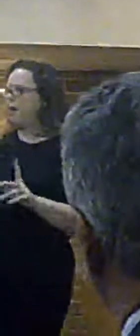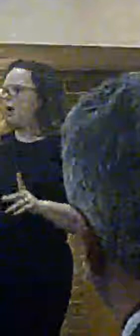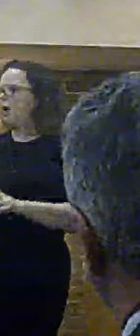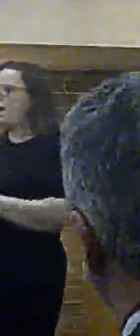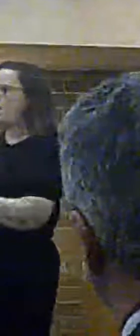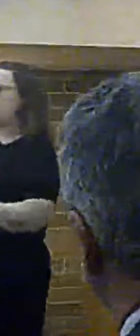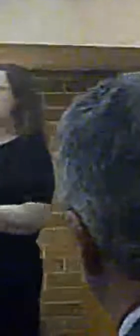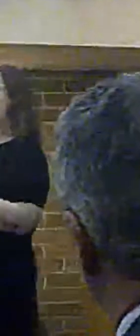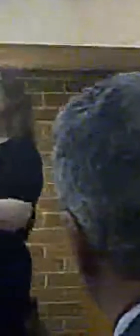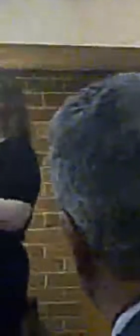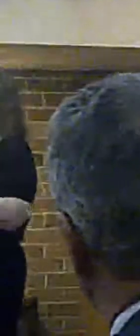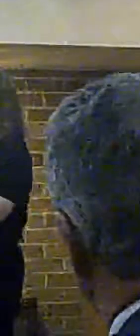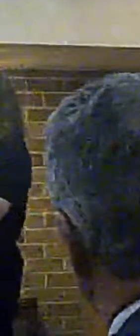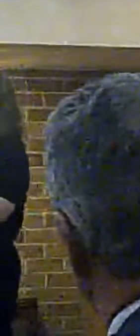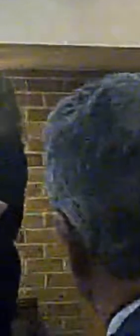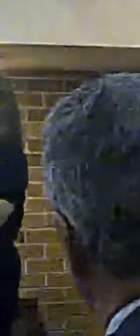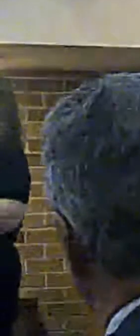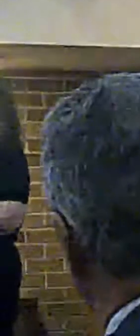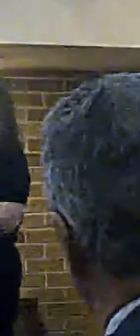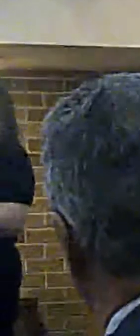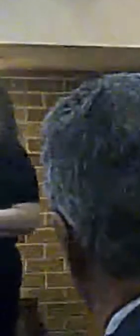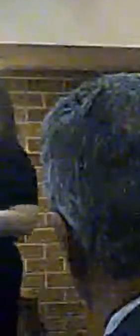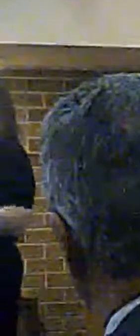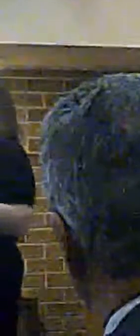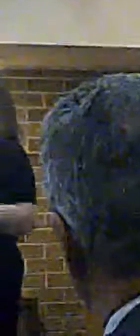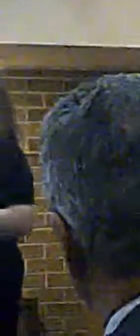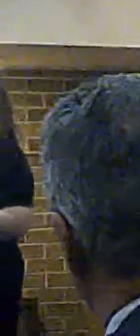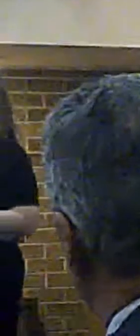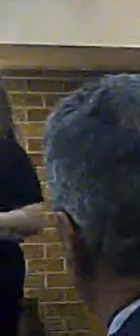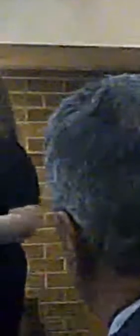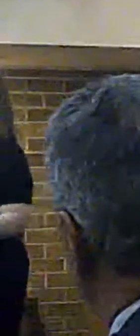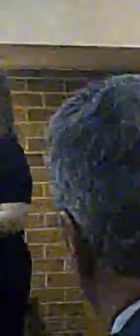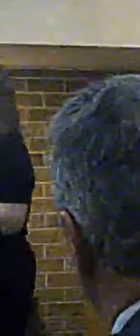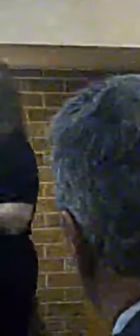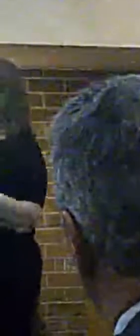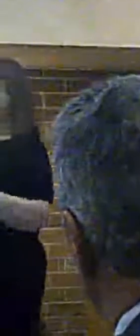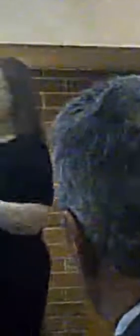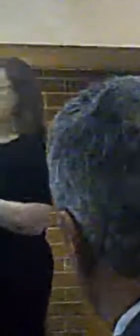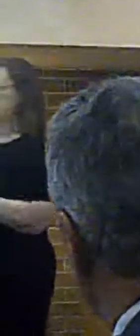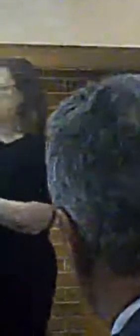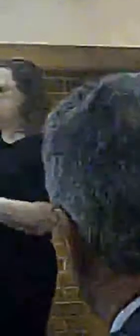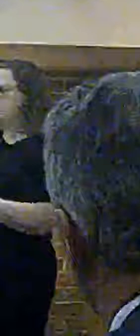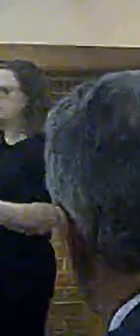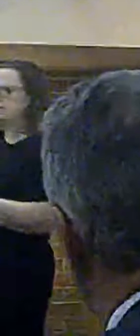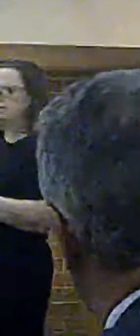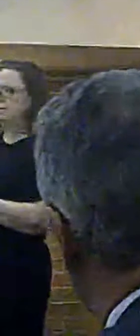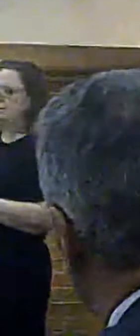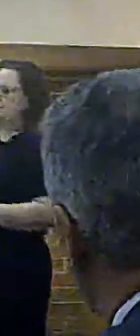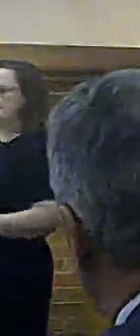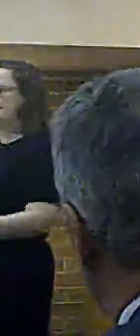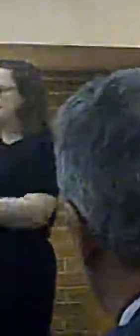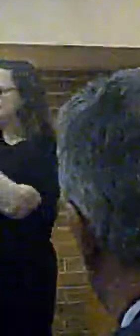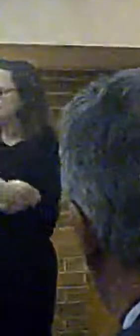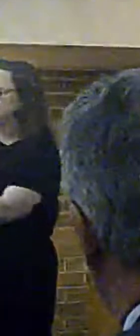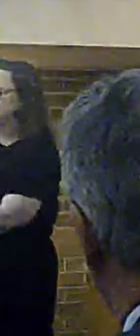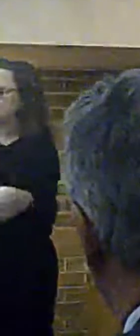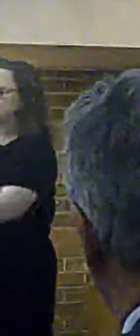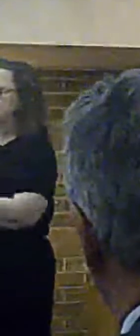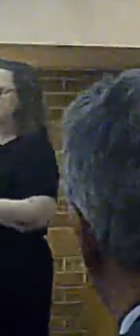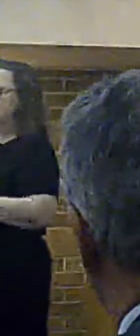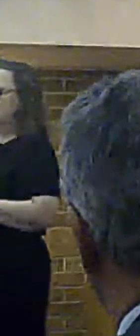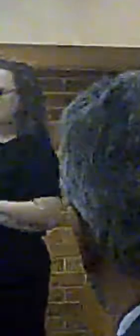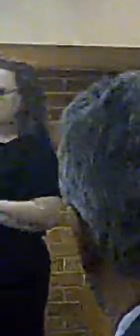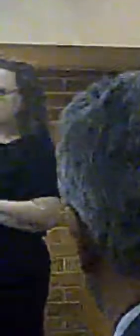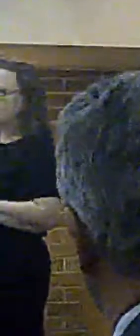within Merseyside. And that is the reality. And the position is exactly as I've explained earlier